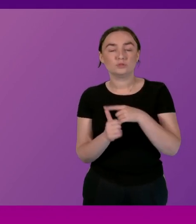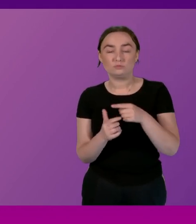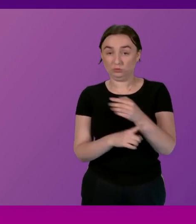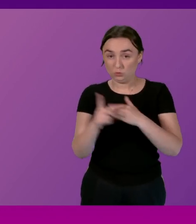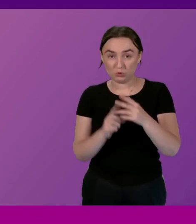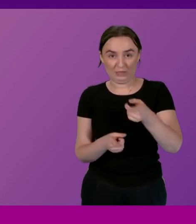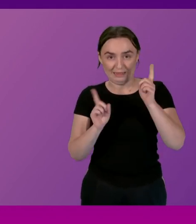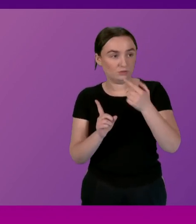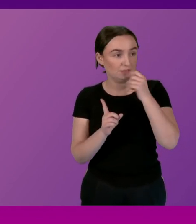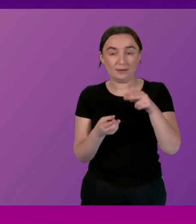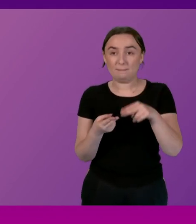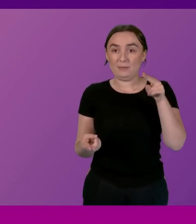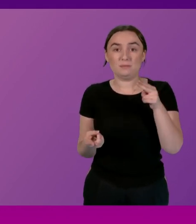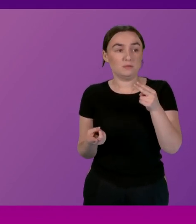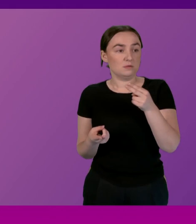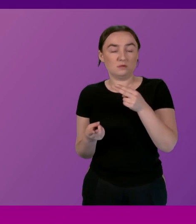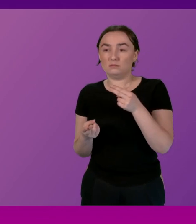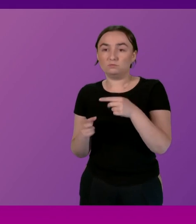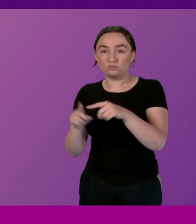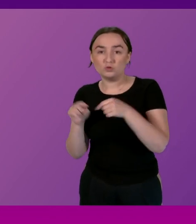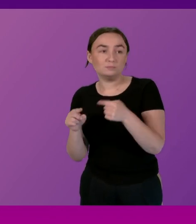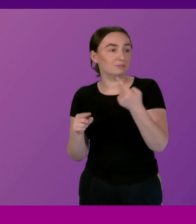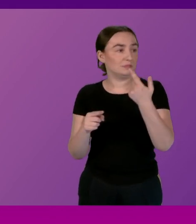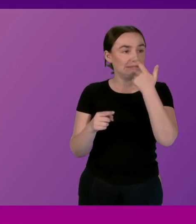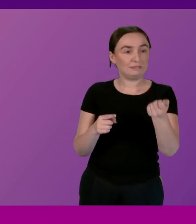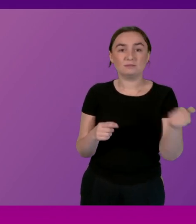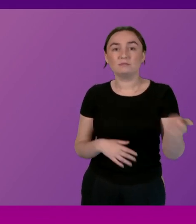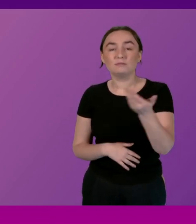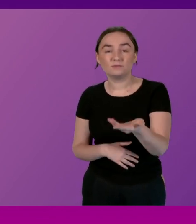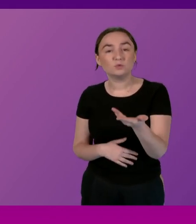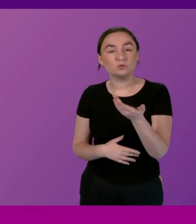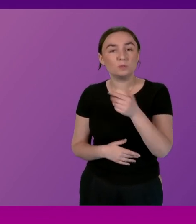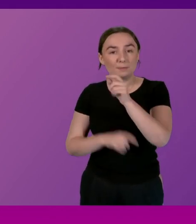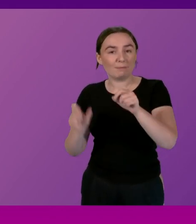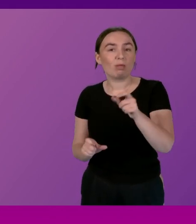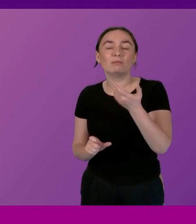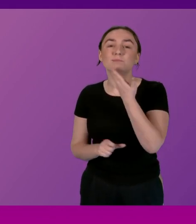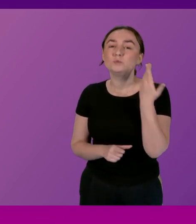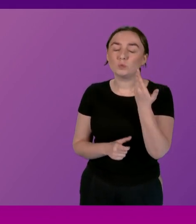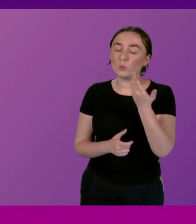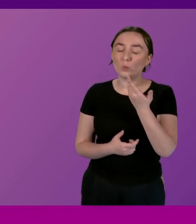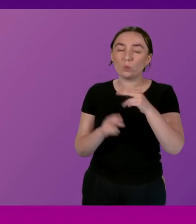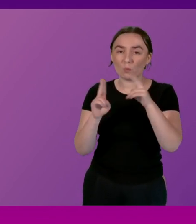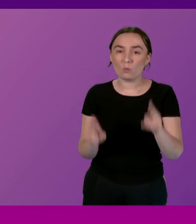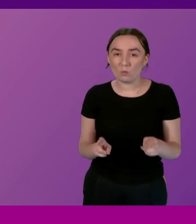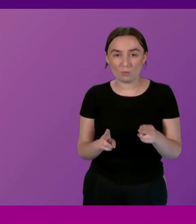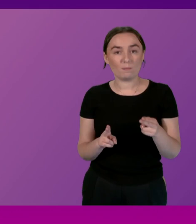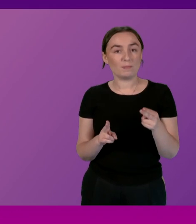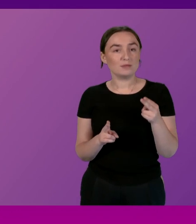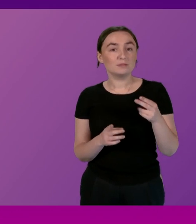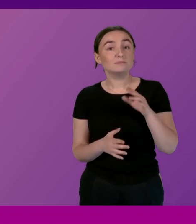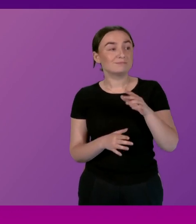allocation to homeless households and supporting councils facing the greatest temporary accommodation pressures to develop